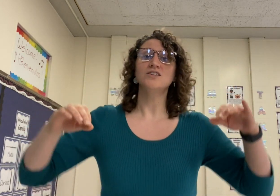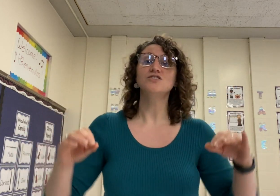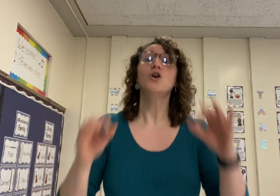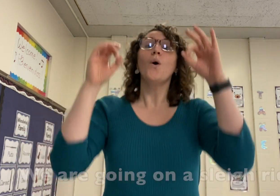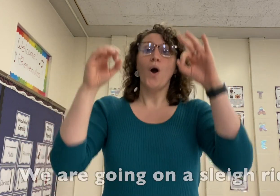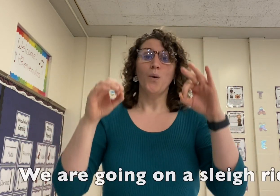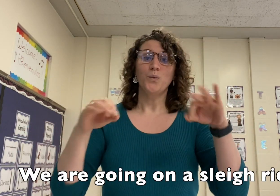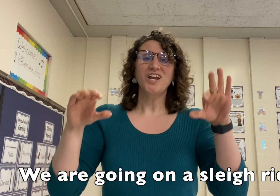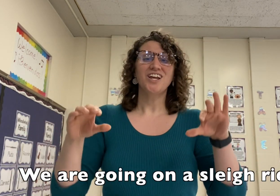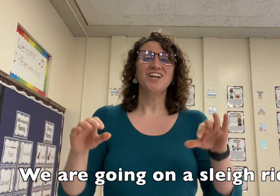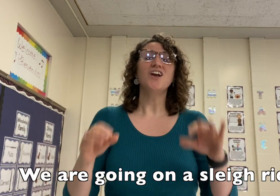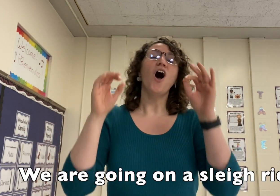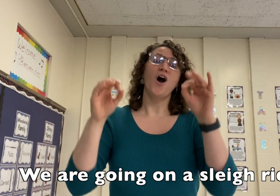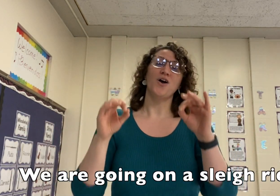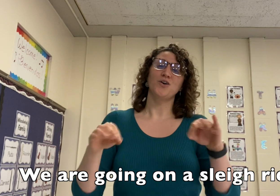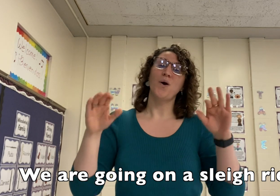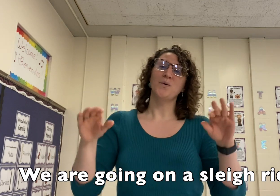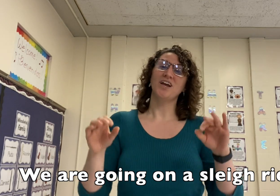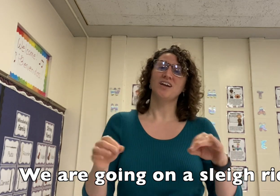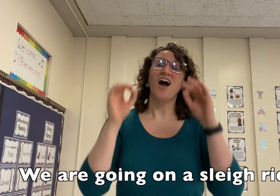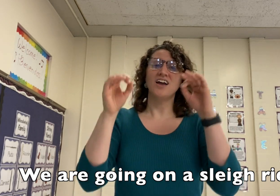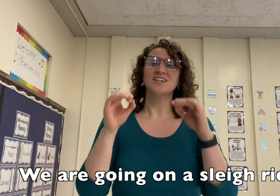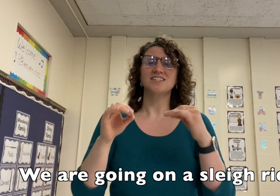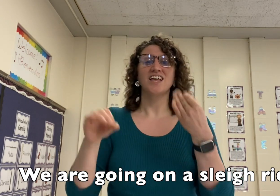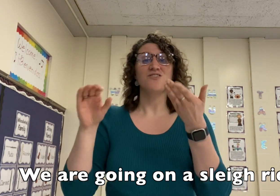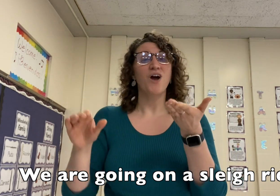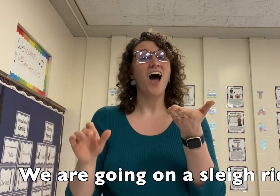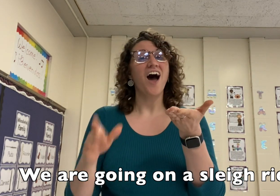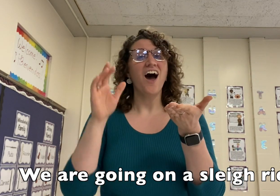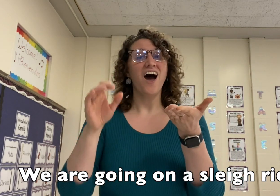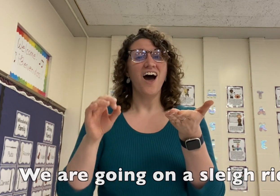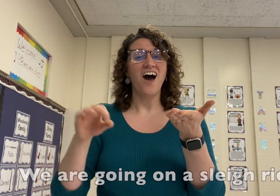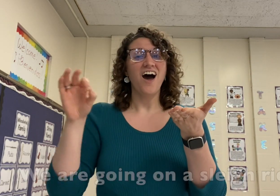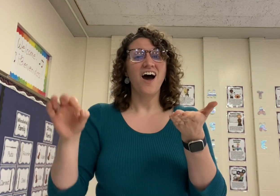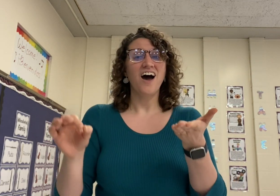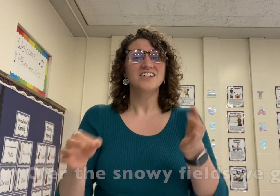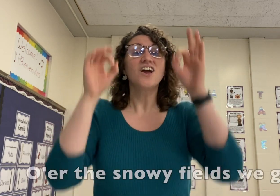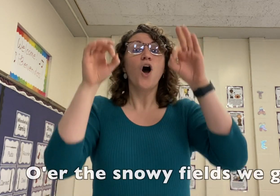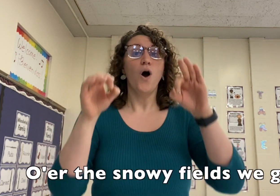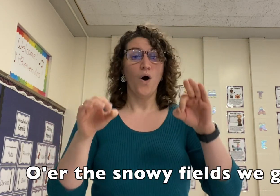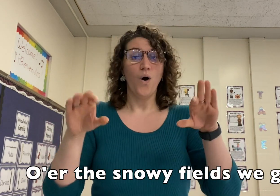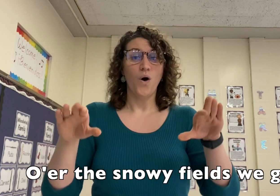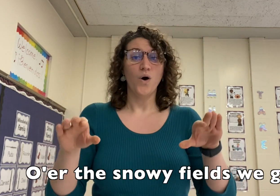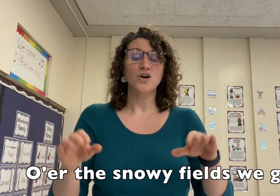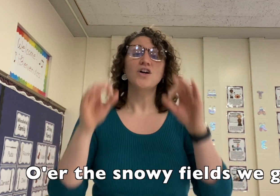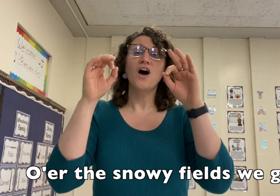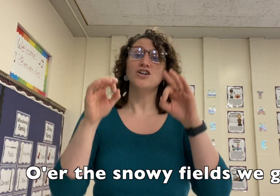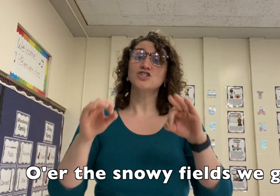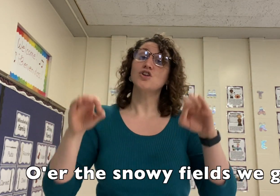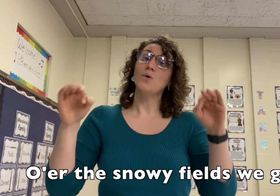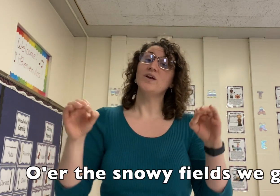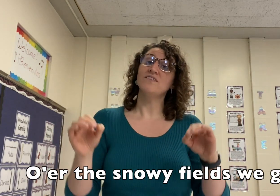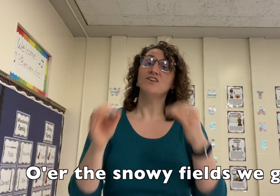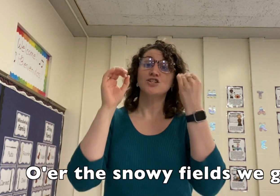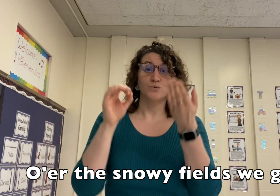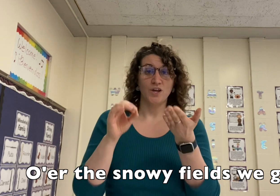We are going on a sleigh ride, o'er the snowy fields we